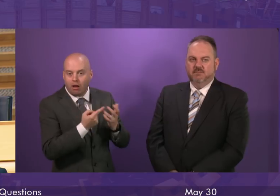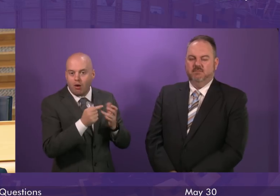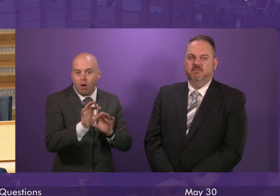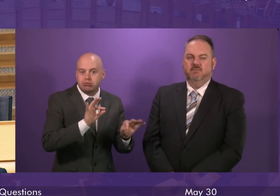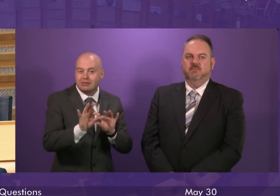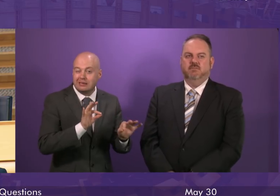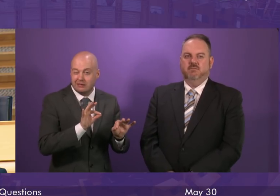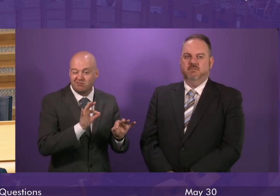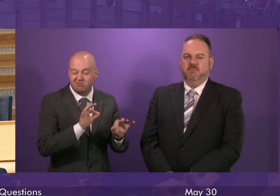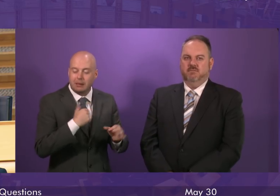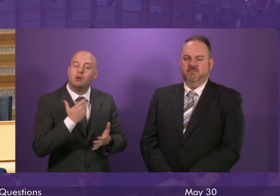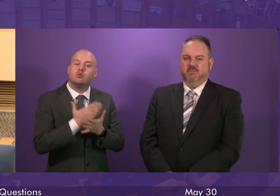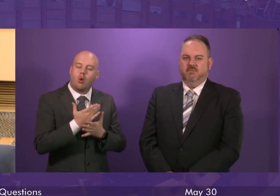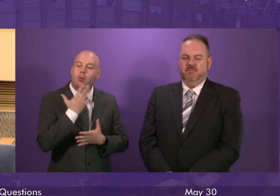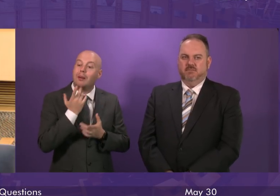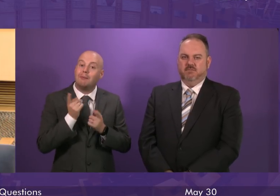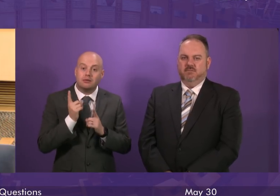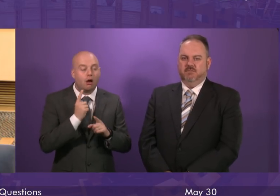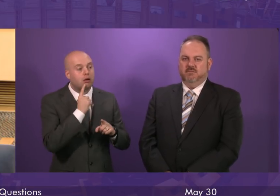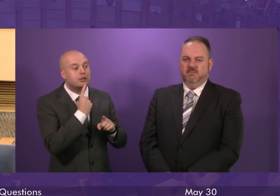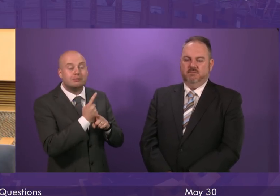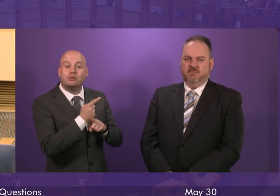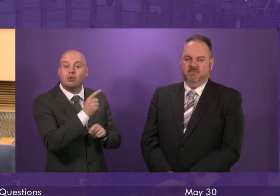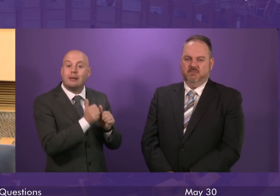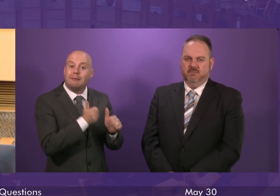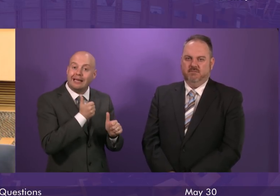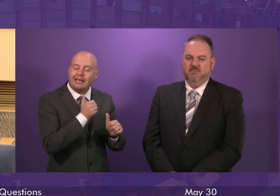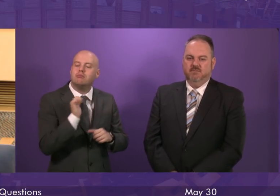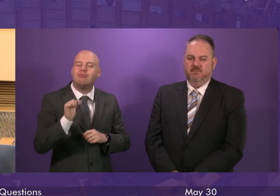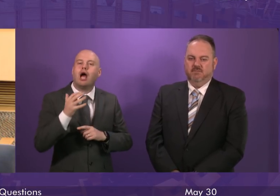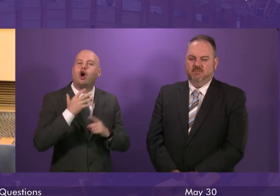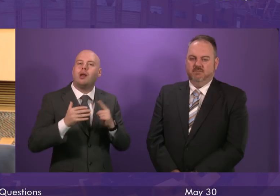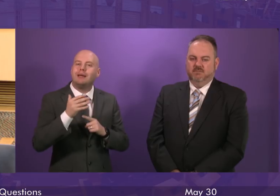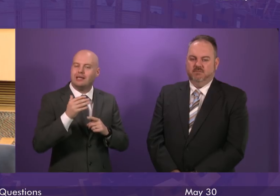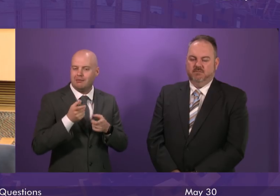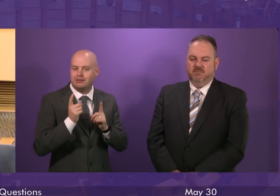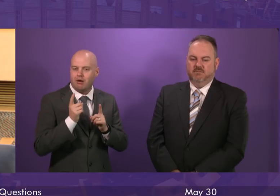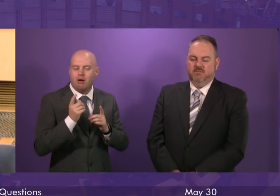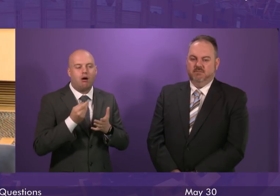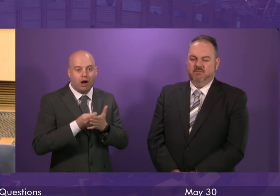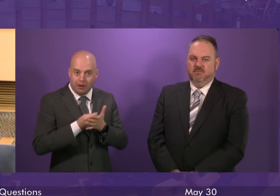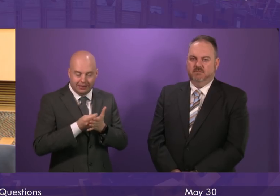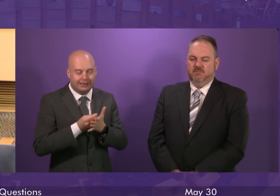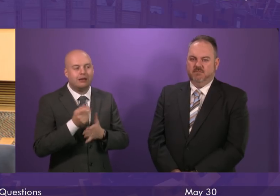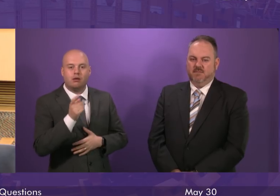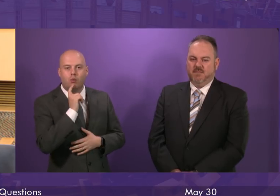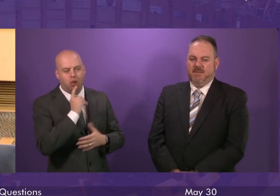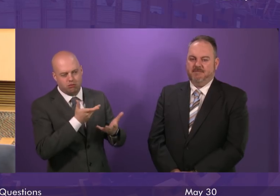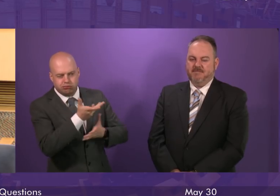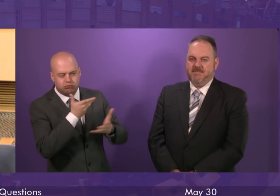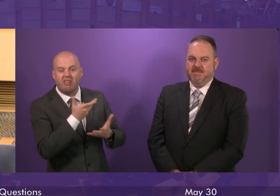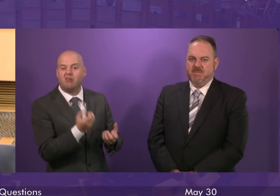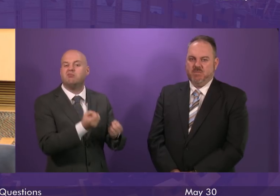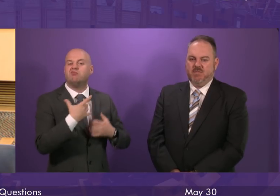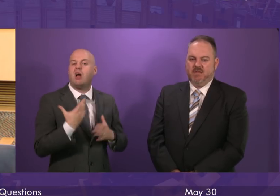opportunity to speak to the company the Economy Minister will be happy to talk to the member further in order to update her on what action is